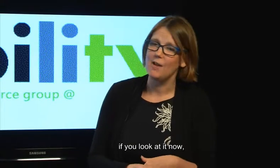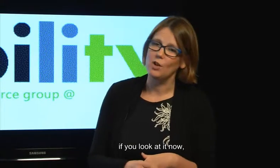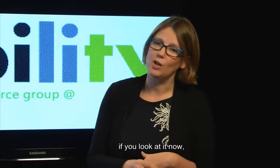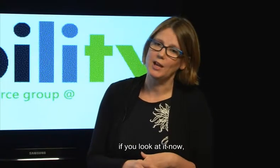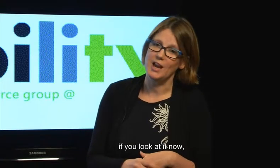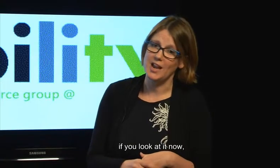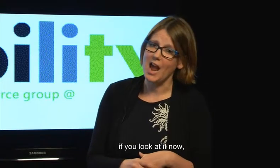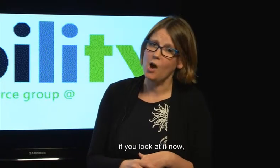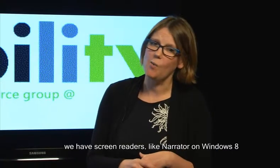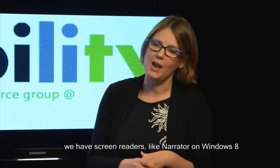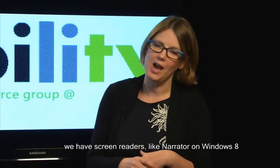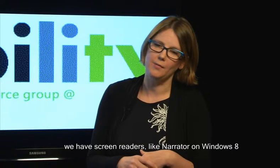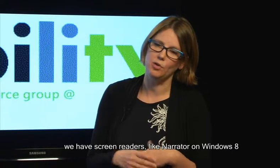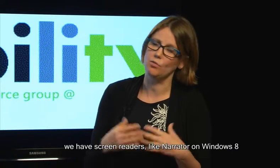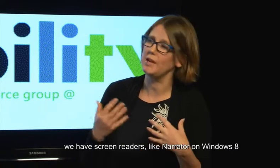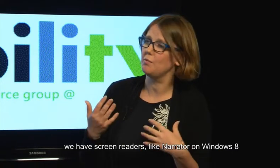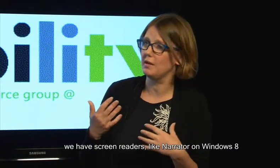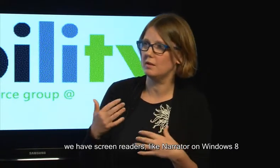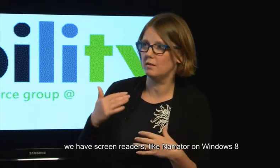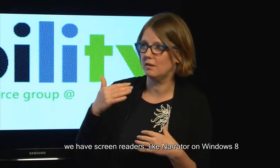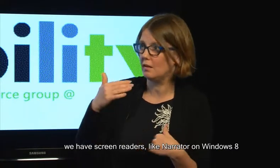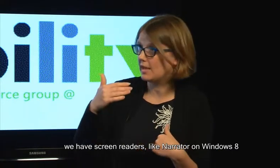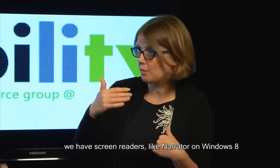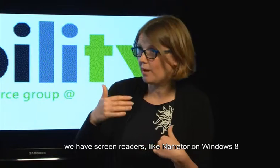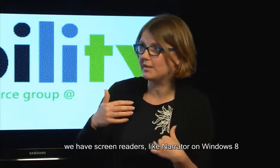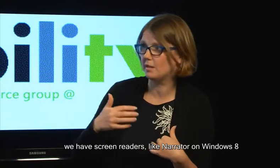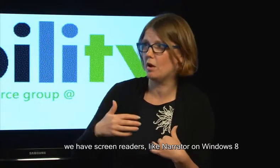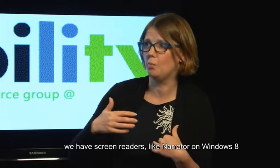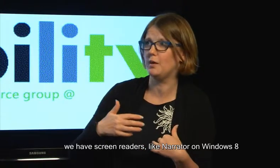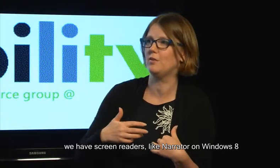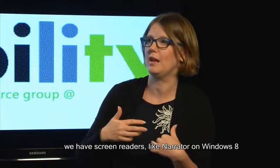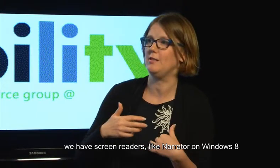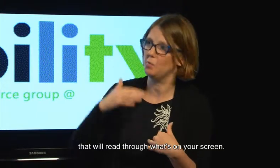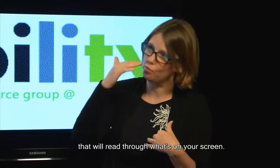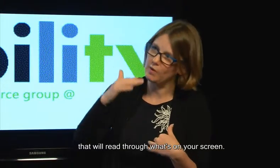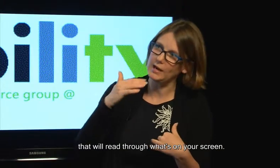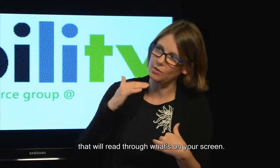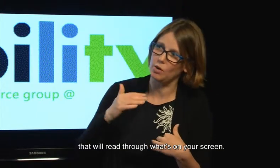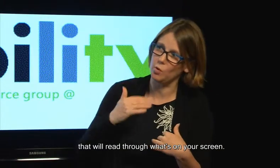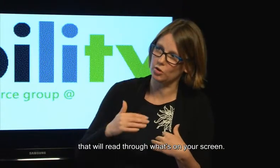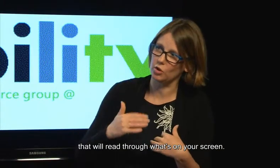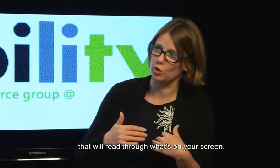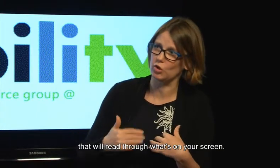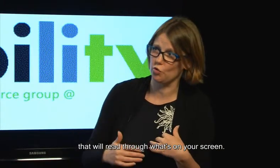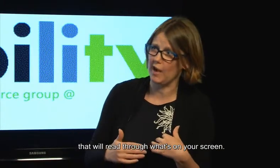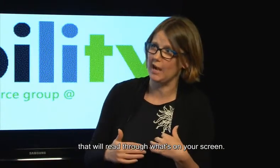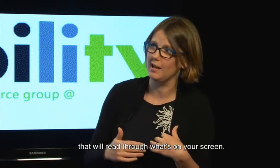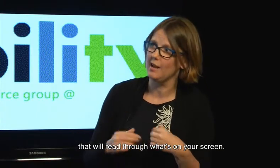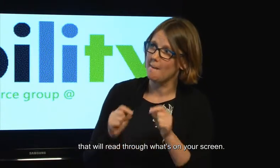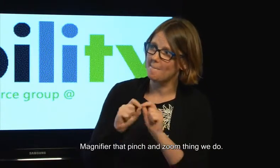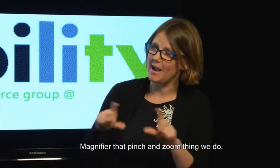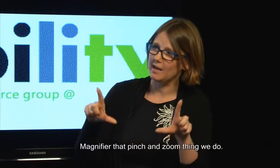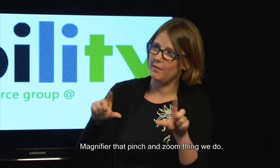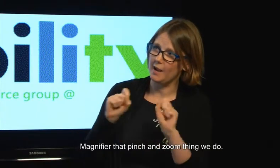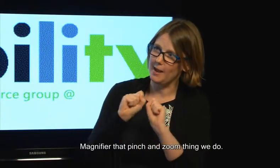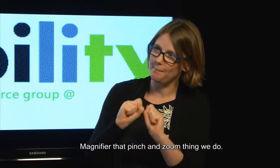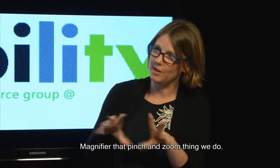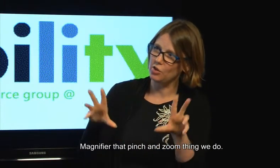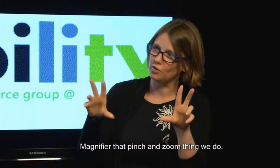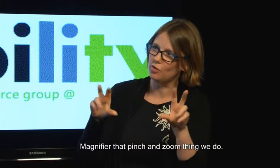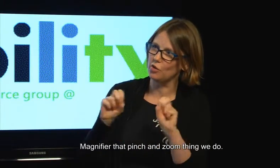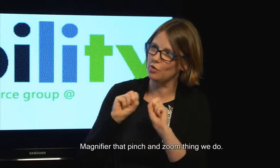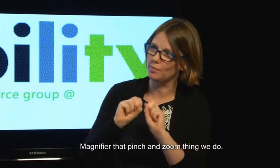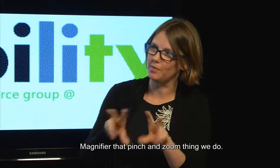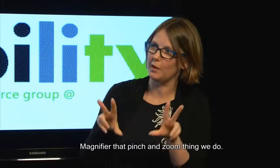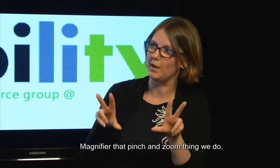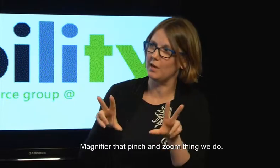if you look at it now we have screen readers like narrator on Windows 8 that will read through what's on your screen magnify that